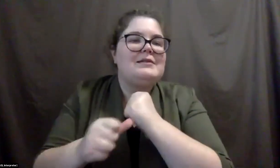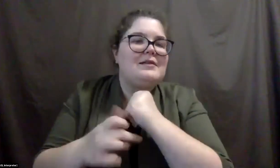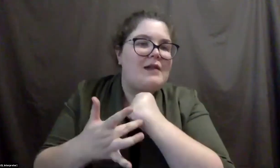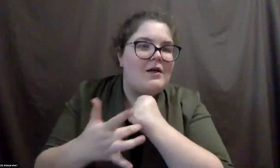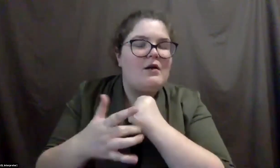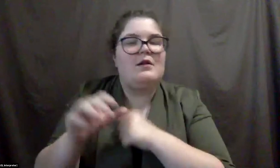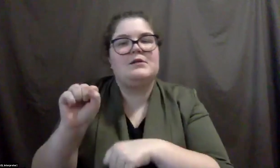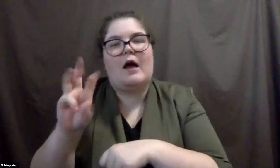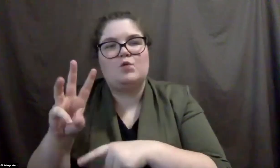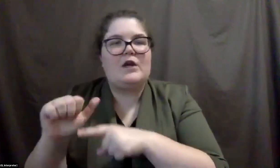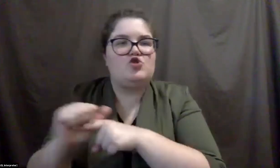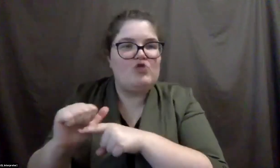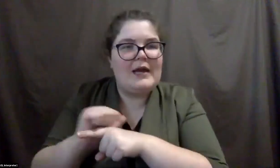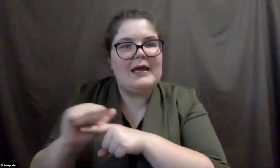um,